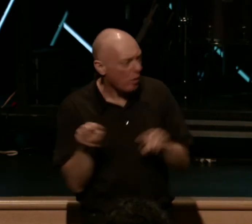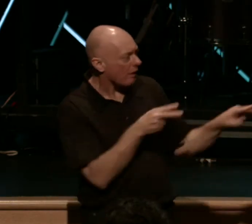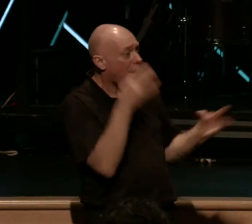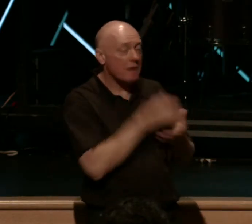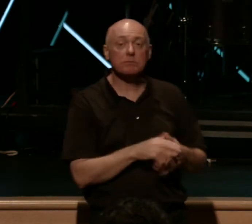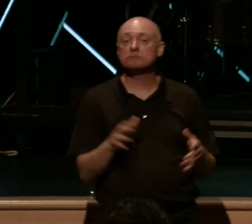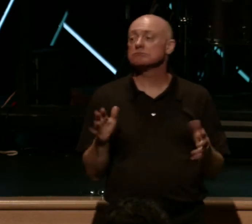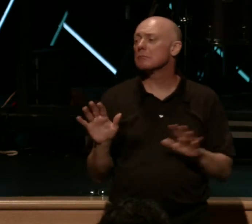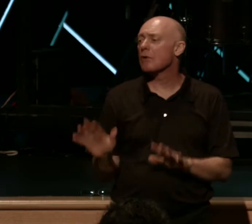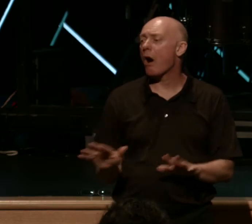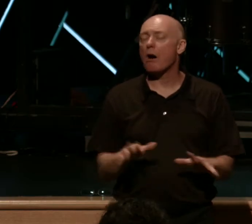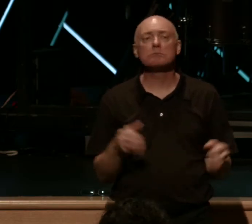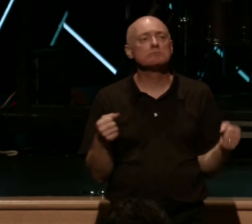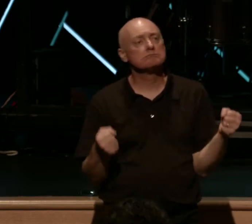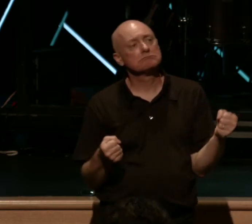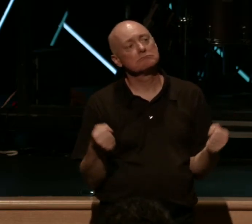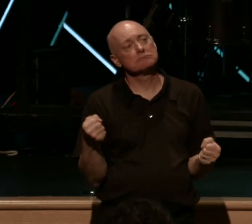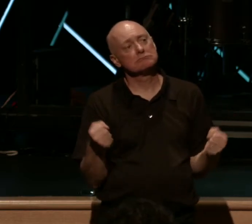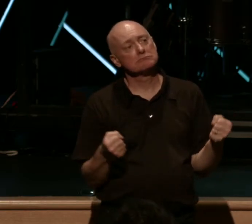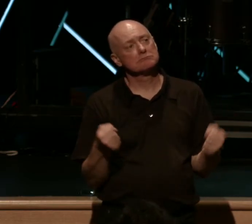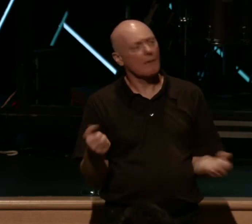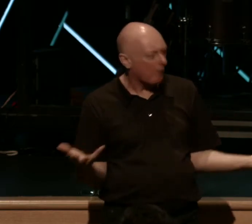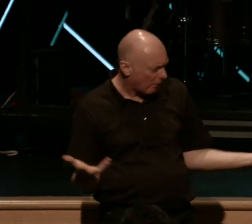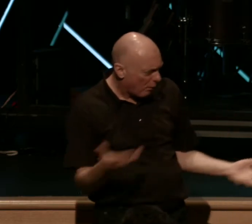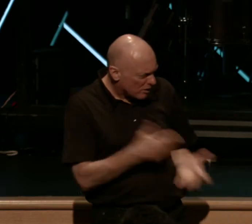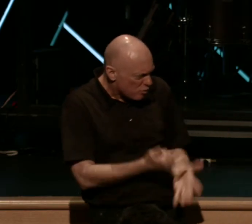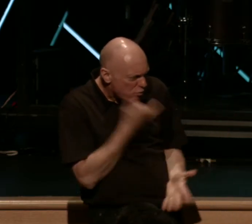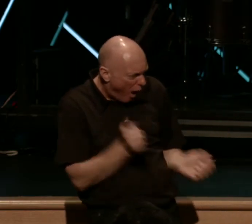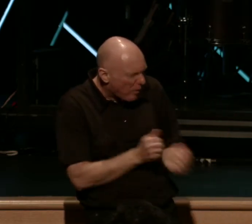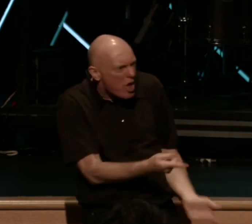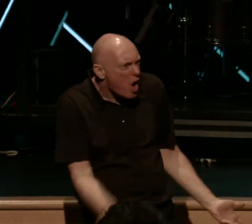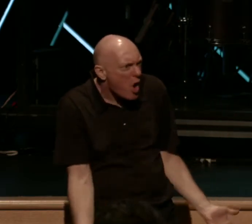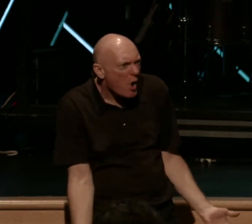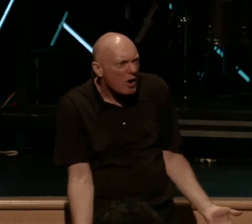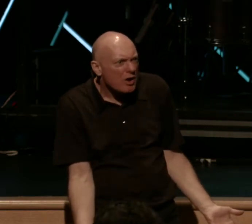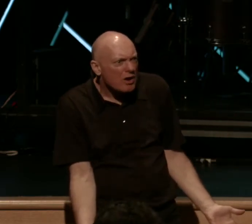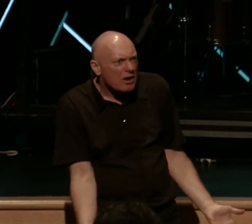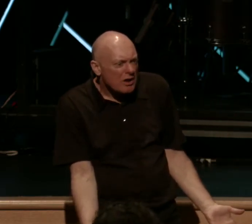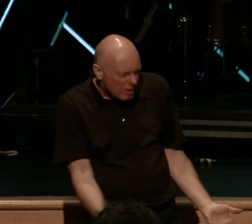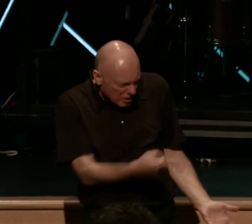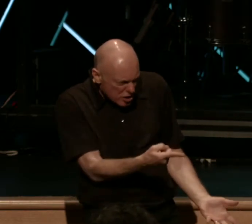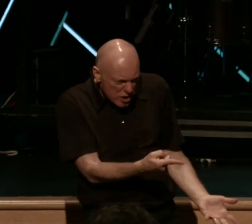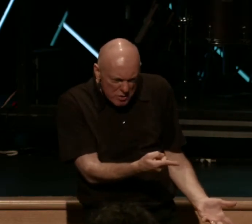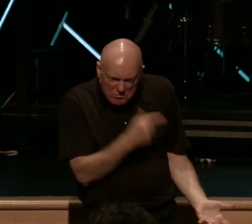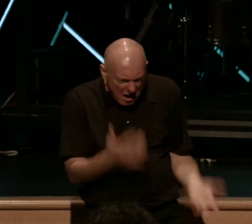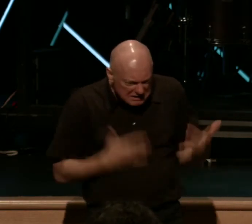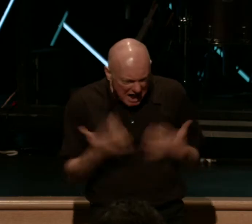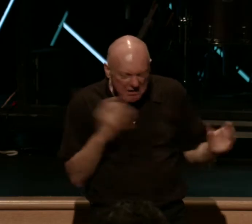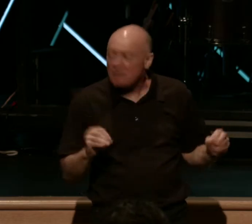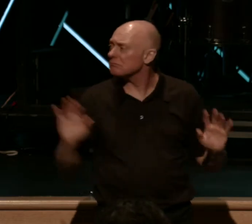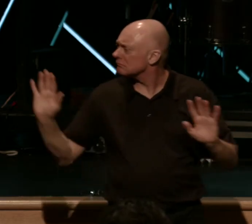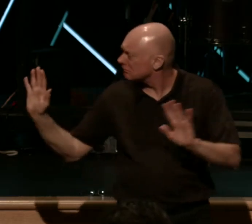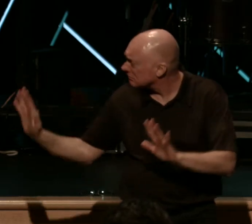is calm, cool, and collected. She's like, What is wrong with you? Like, Are you not into the game? He's like, No, honey, listen, I have faith.